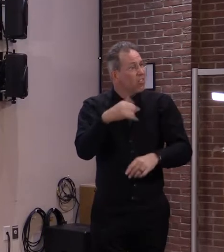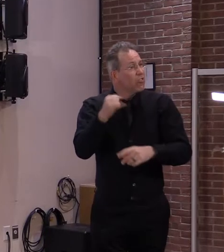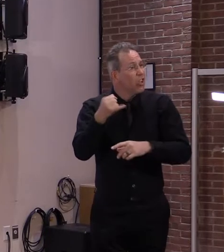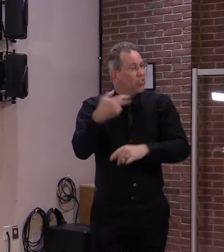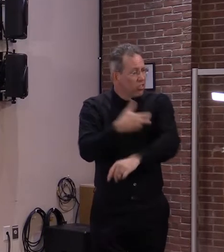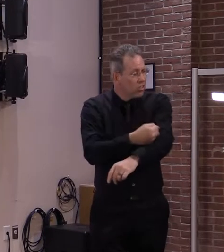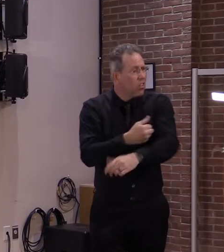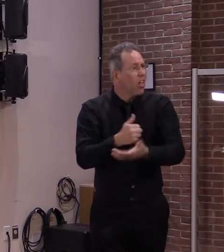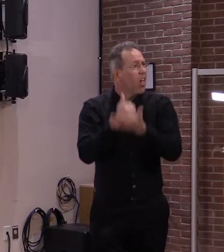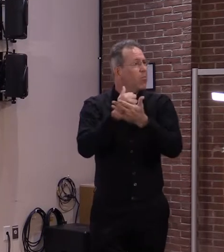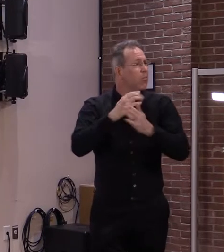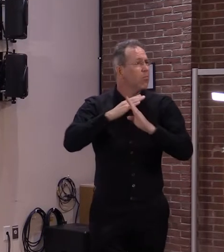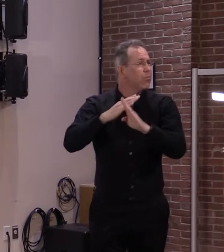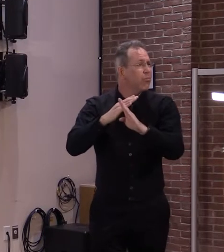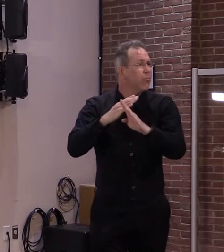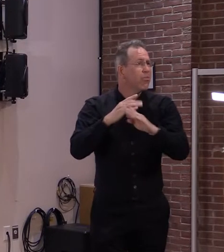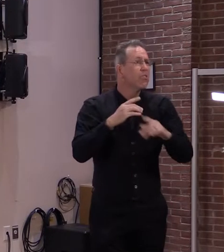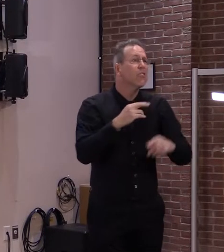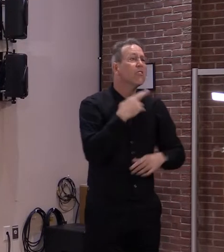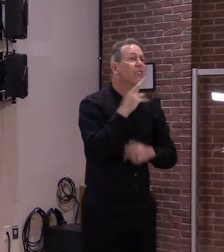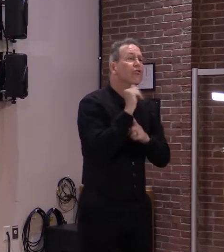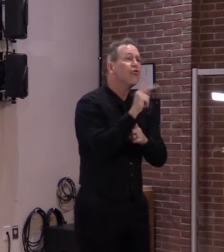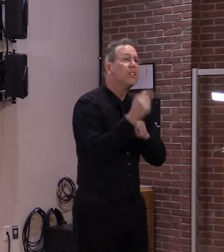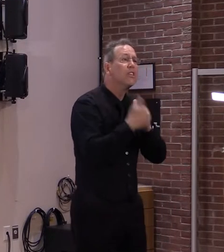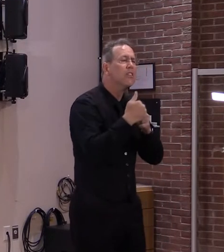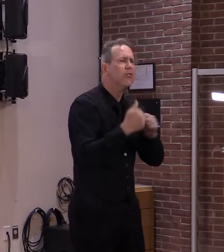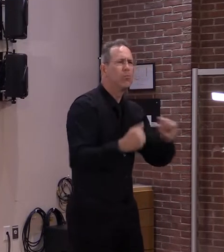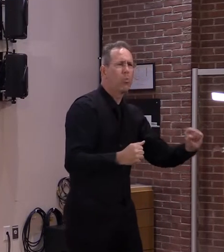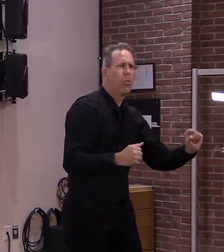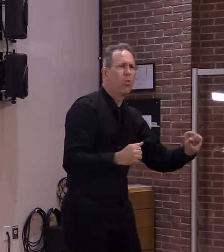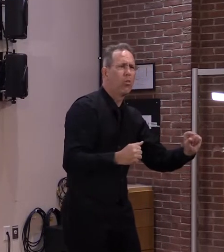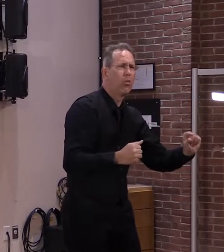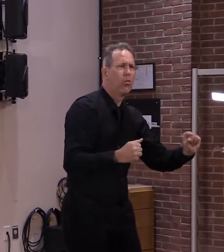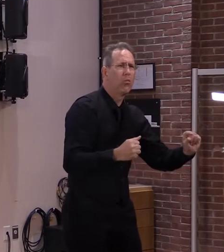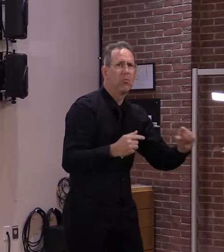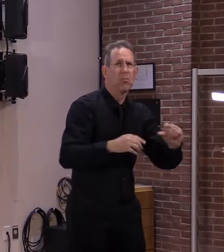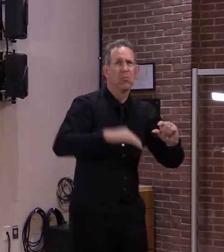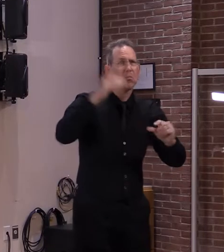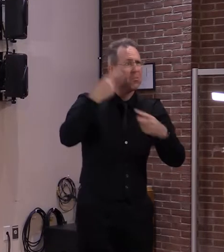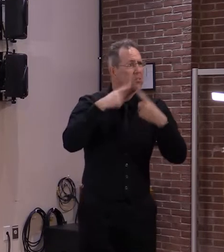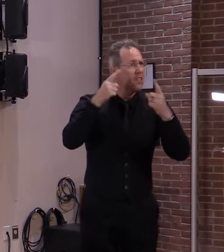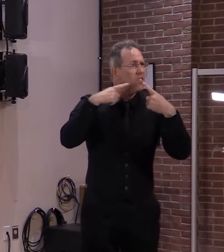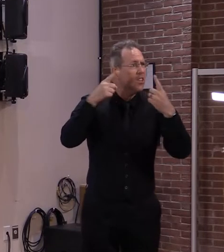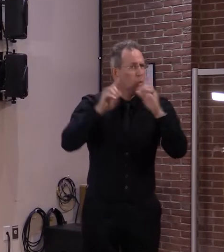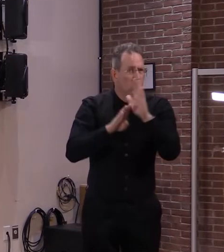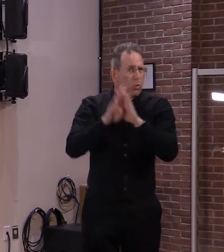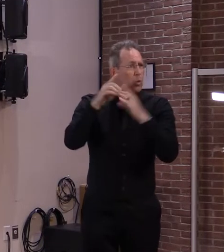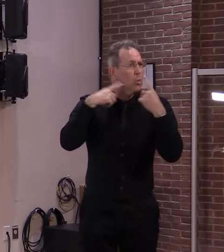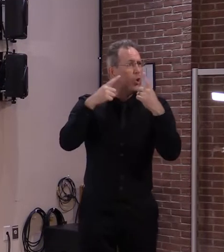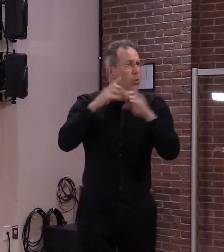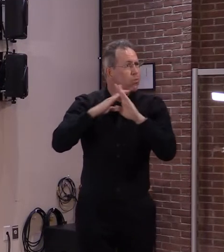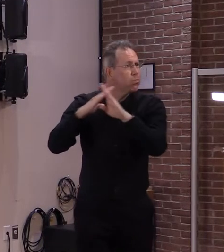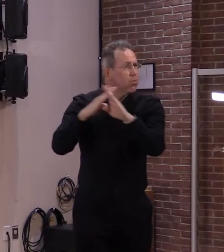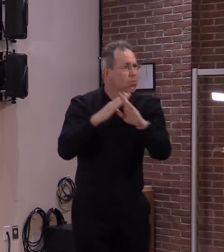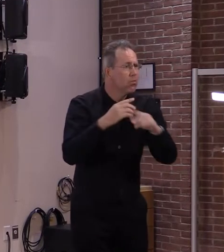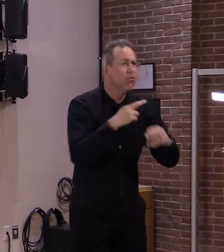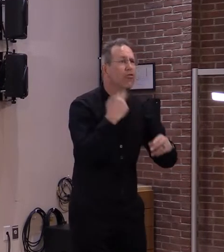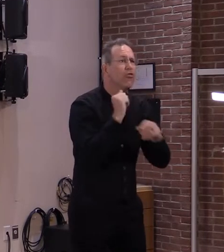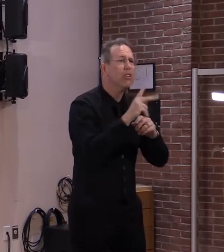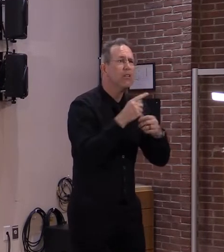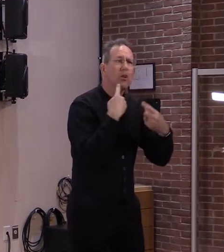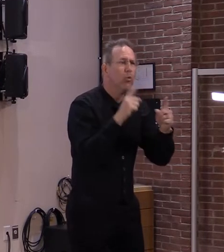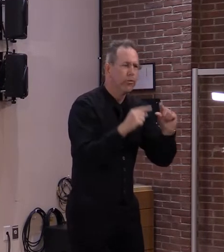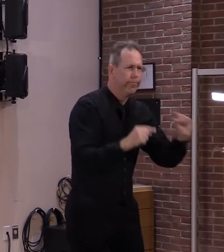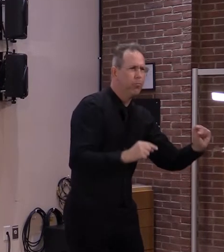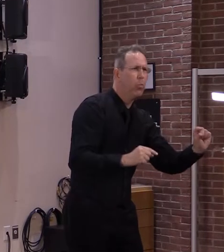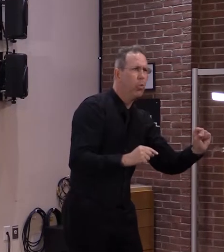and potential risks in individuals 18 and older. At this time, the available data suggests